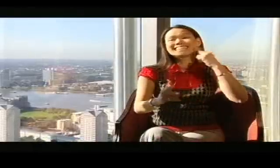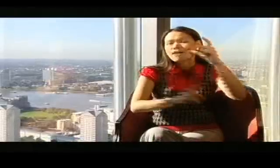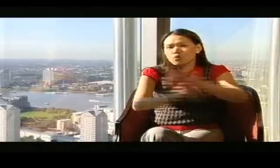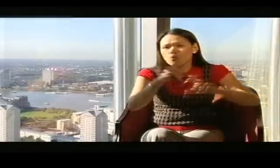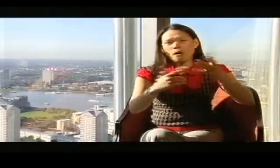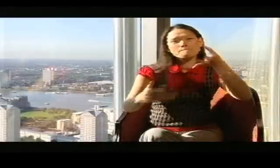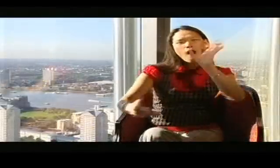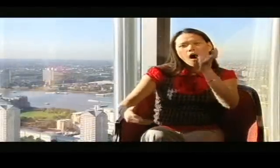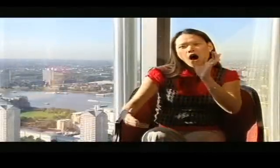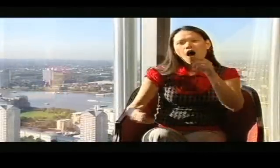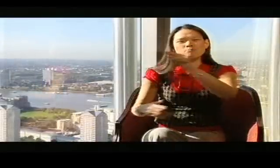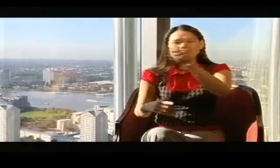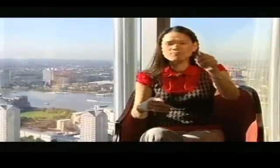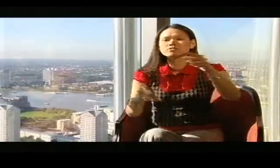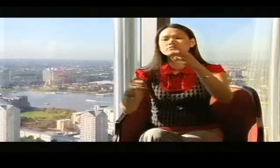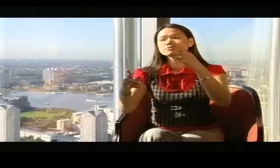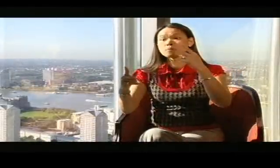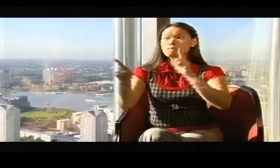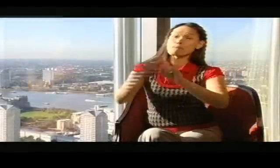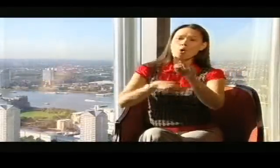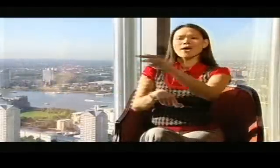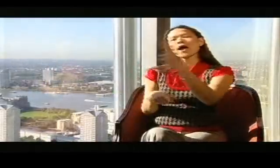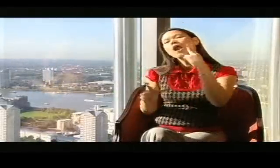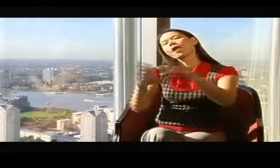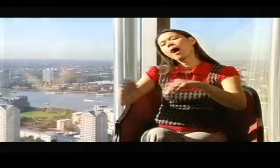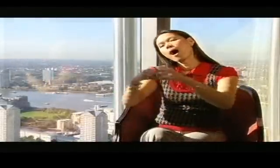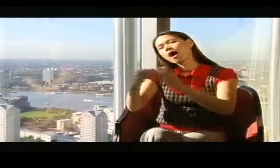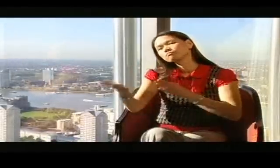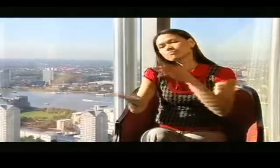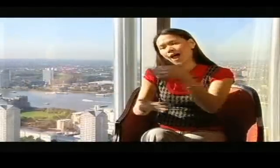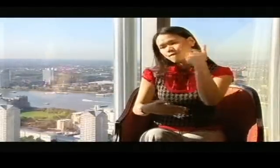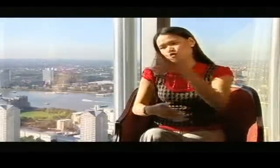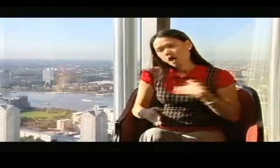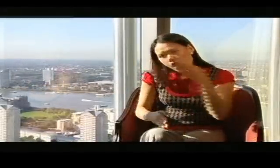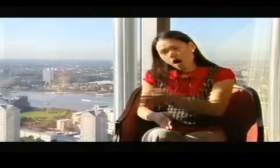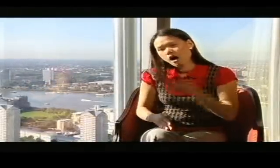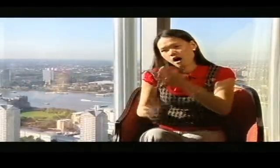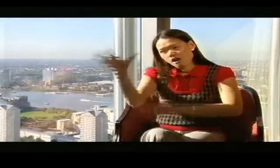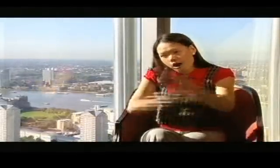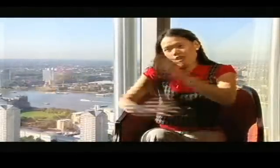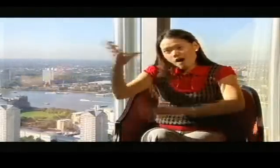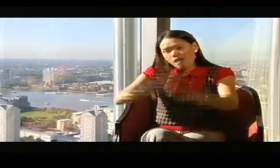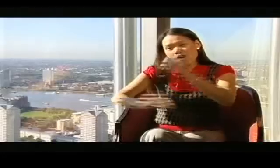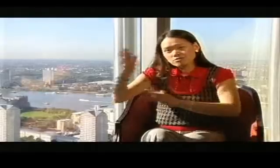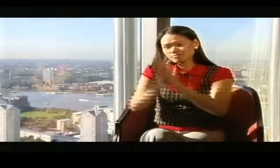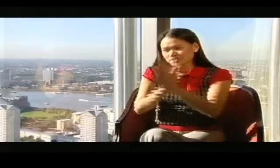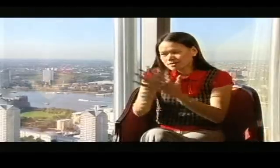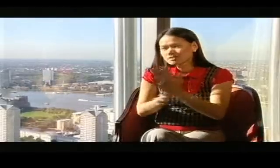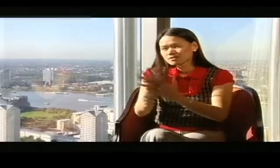I was mixing in the deaf community, in pubs and deaf clubs, all the time, just trying to pick up the language. I improved